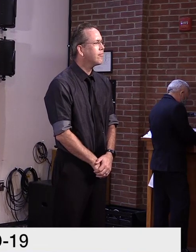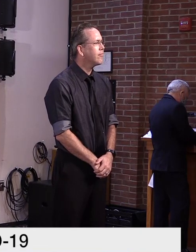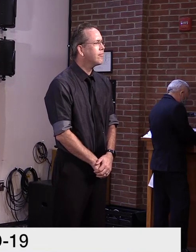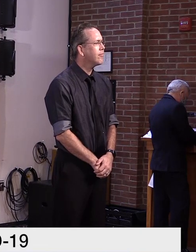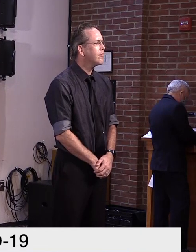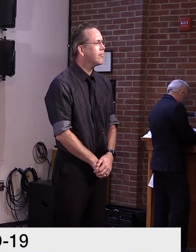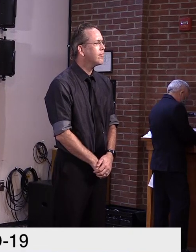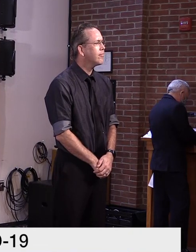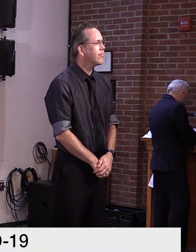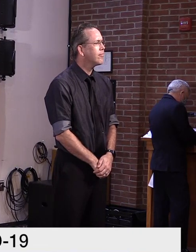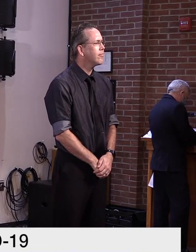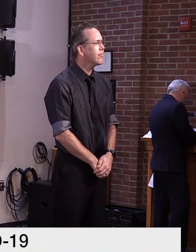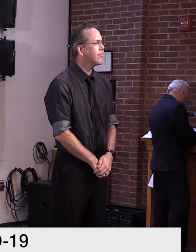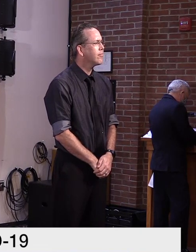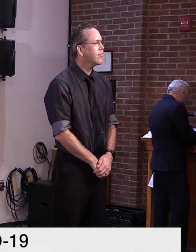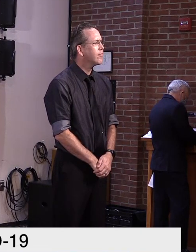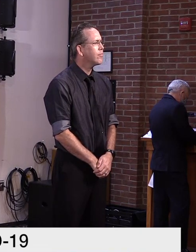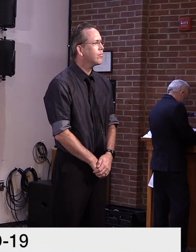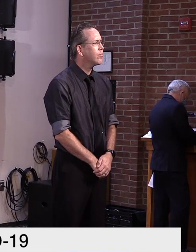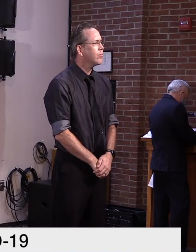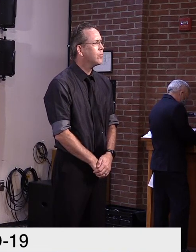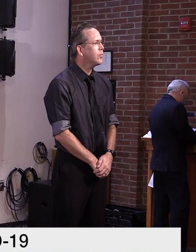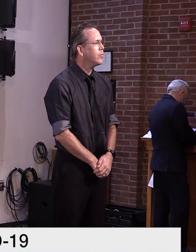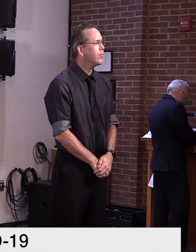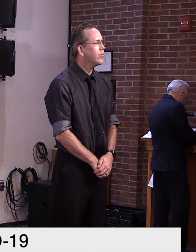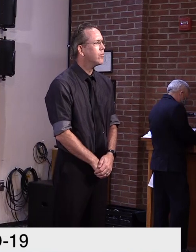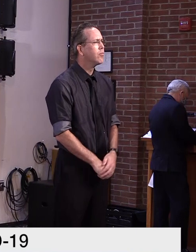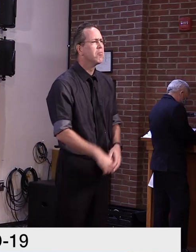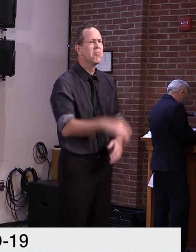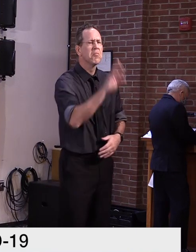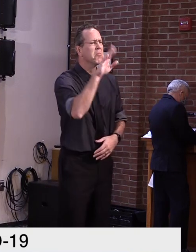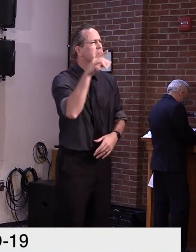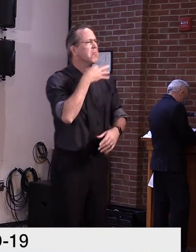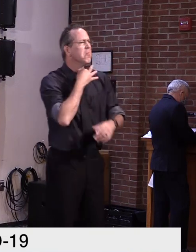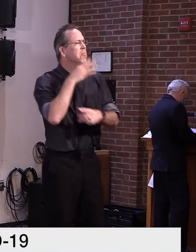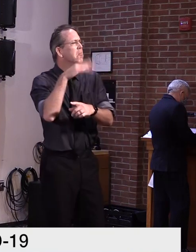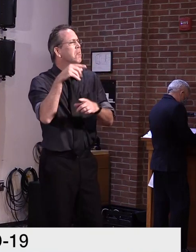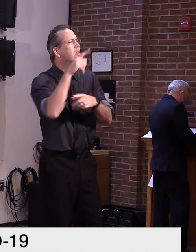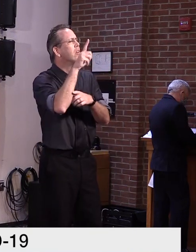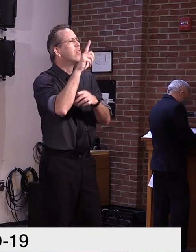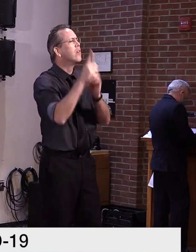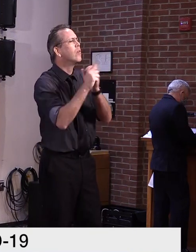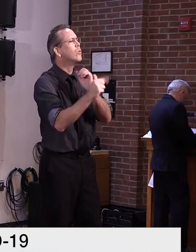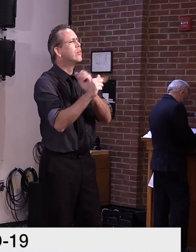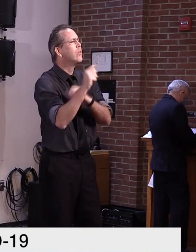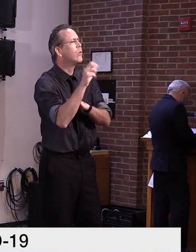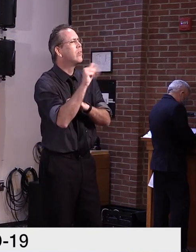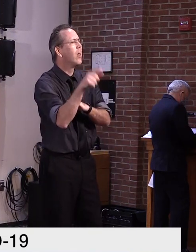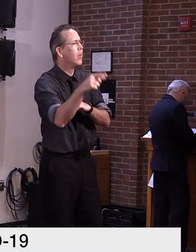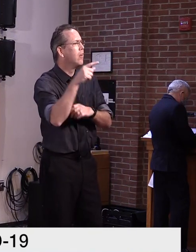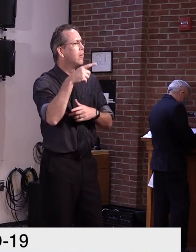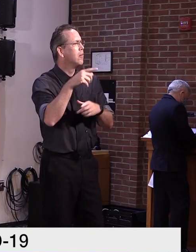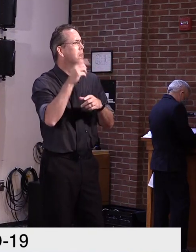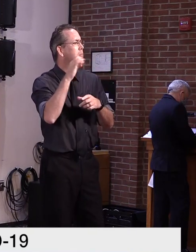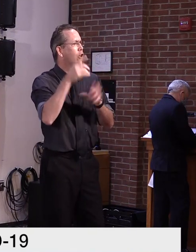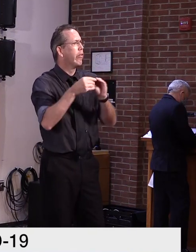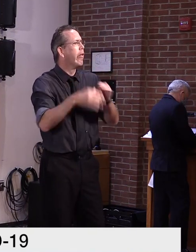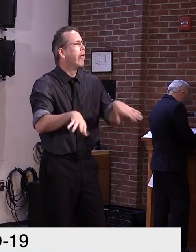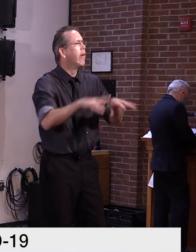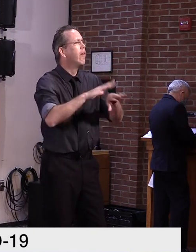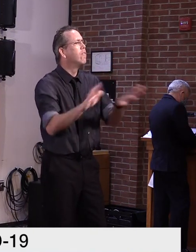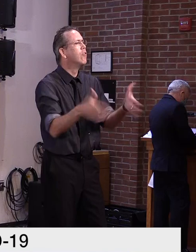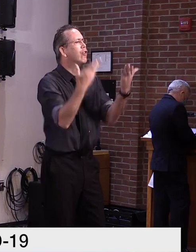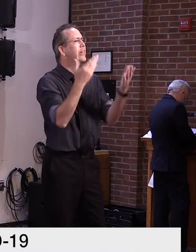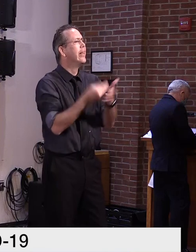to shed some light on if this is really a violation to the state's gambling law? Uh, and to your knowledge,